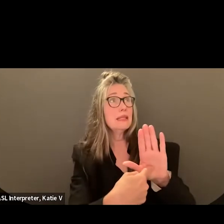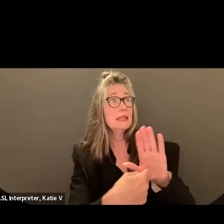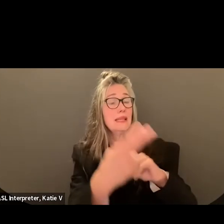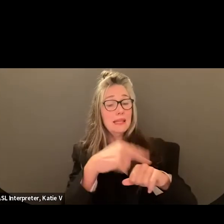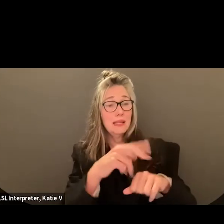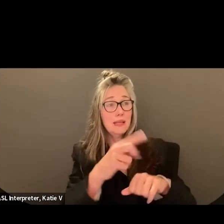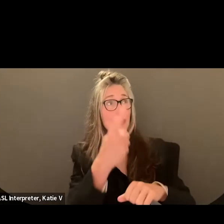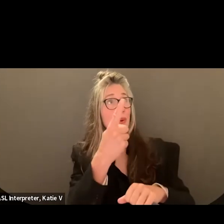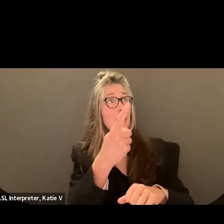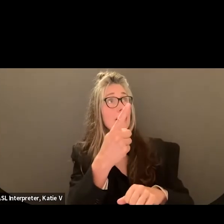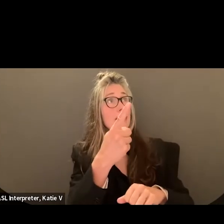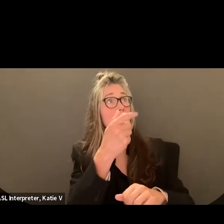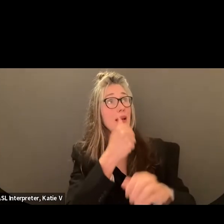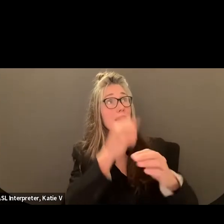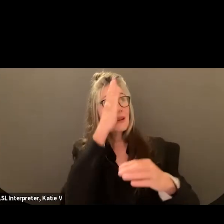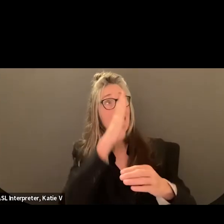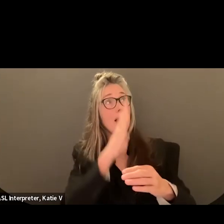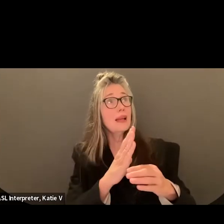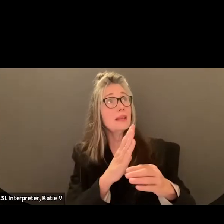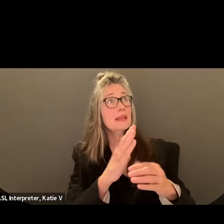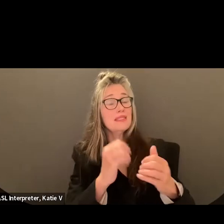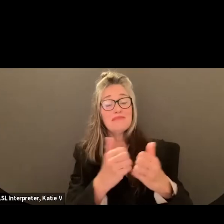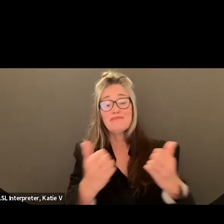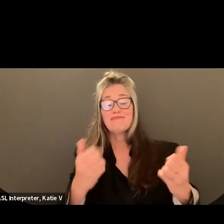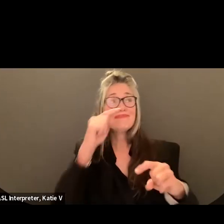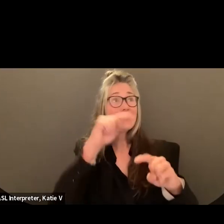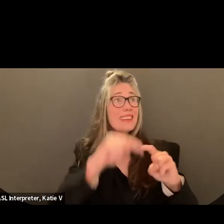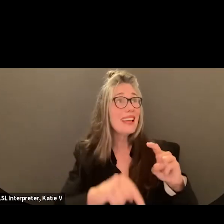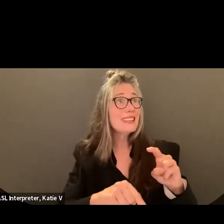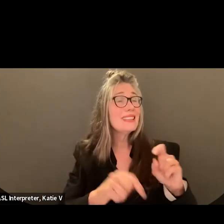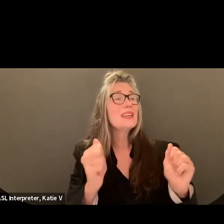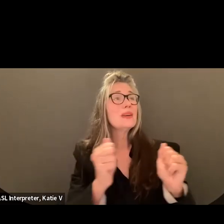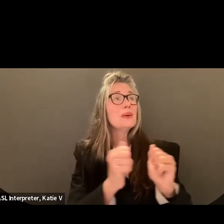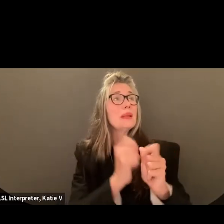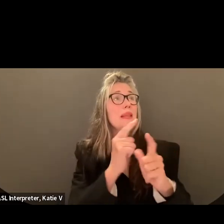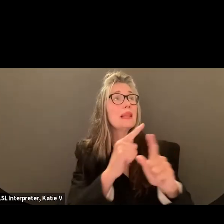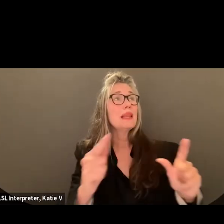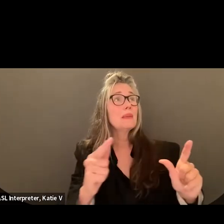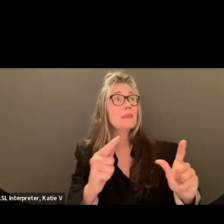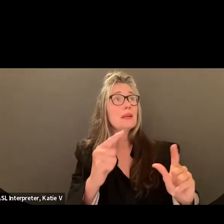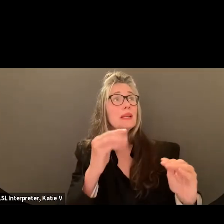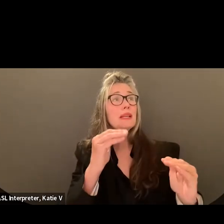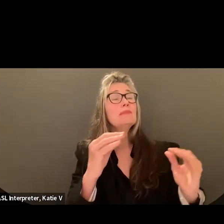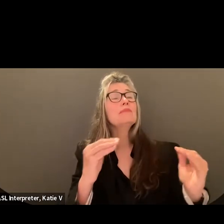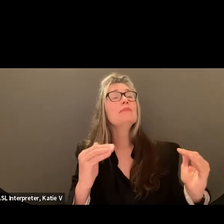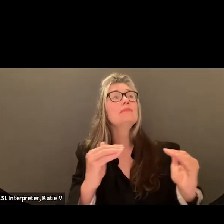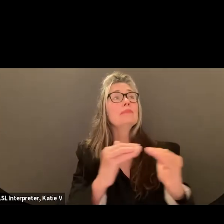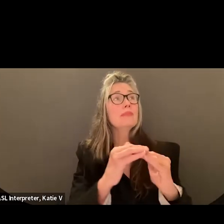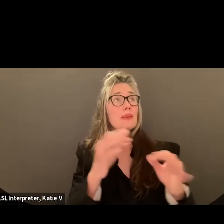stands, one nation, under God, indivisible, with liberty and justice.